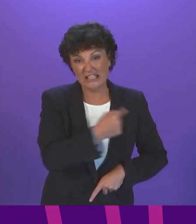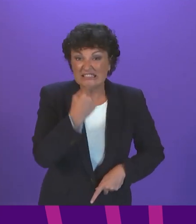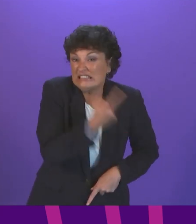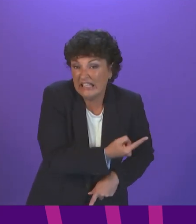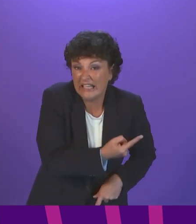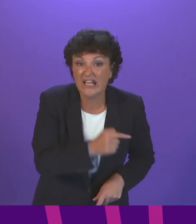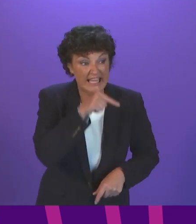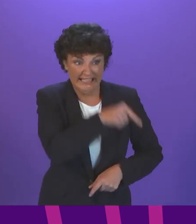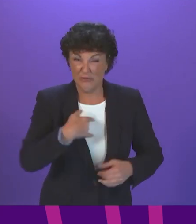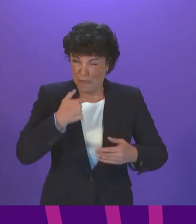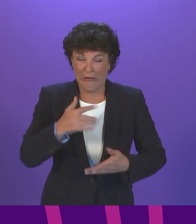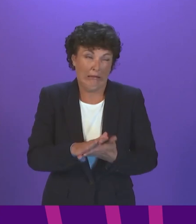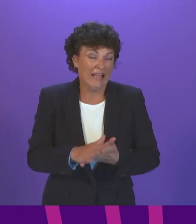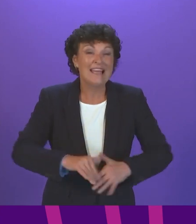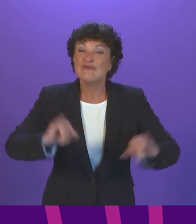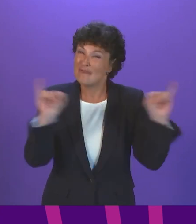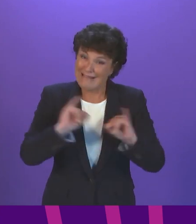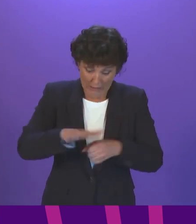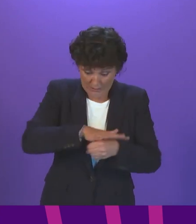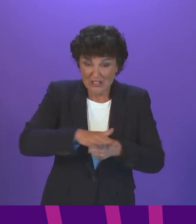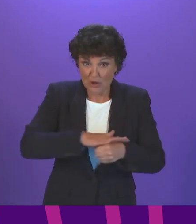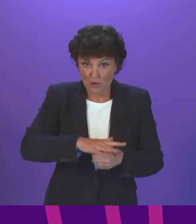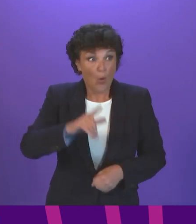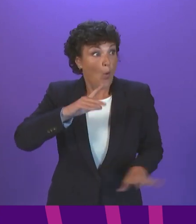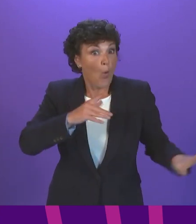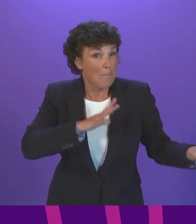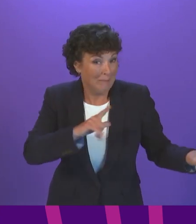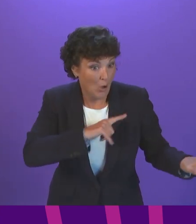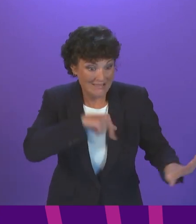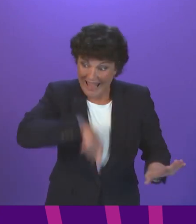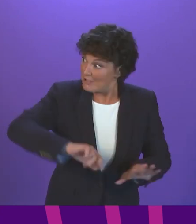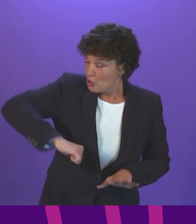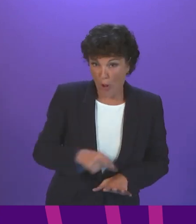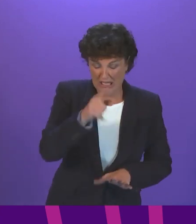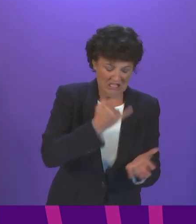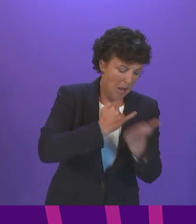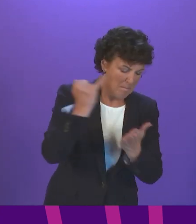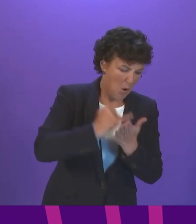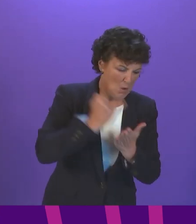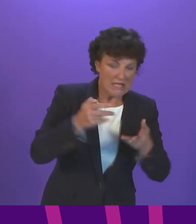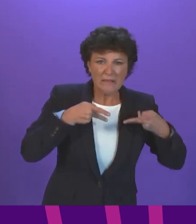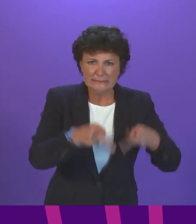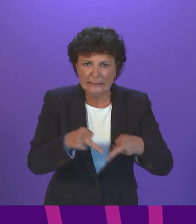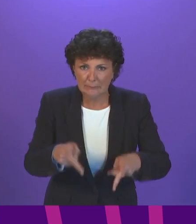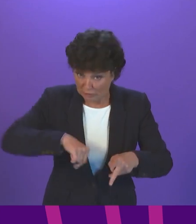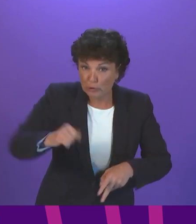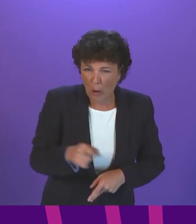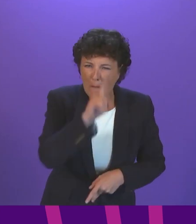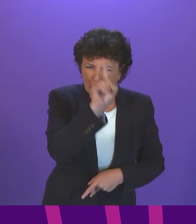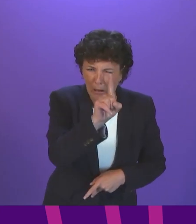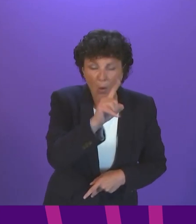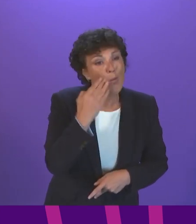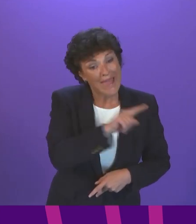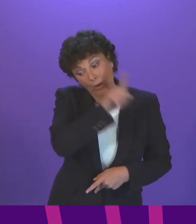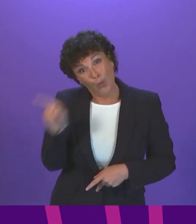position he is going to end up in, where the scheme he is opposing in Scotland is exactly the same one that he is